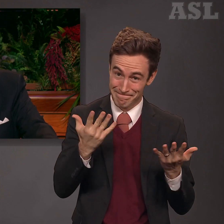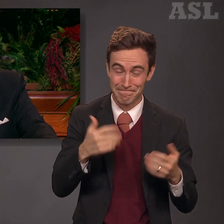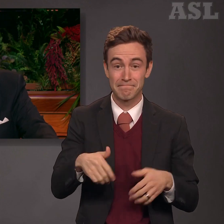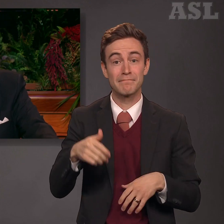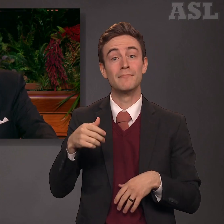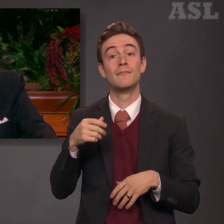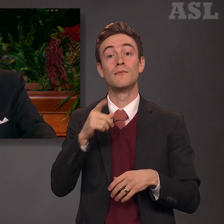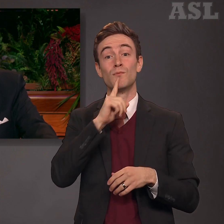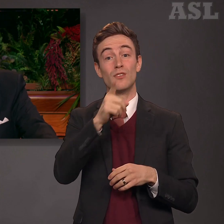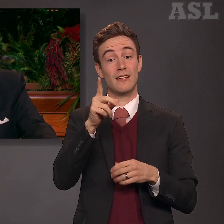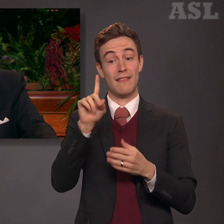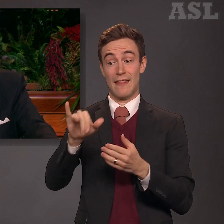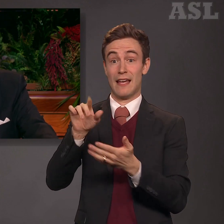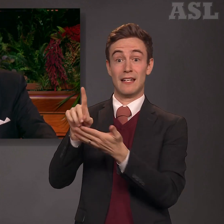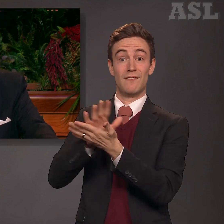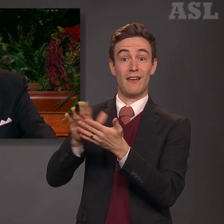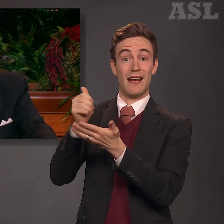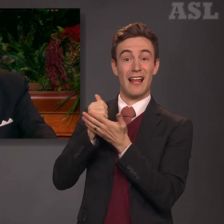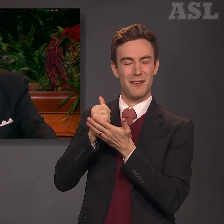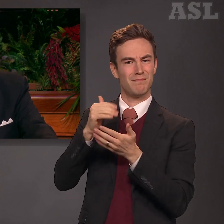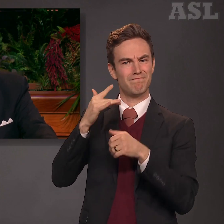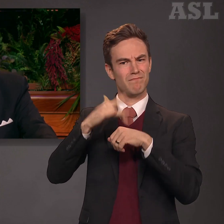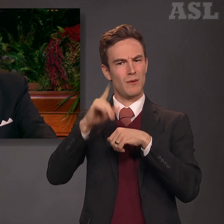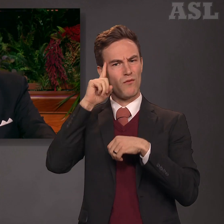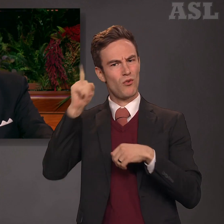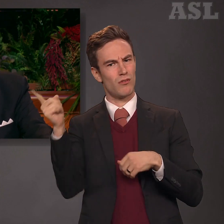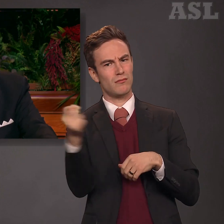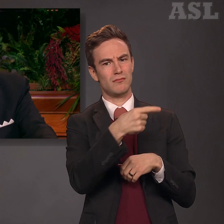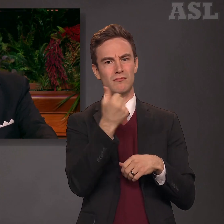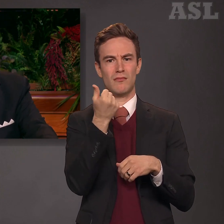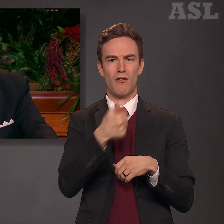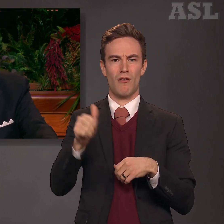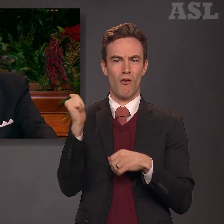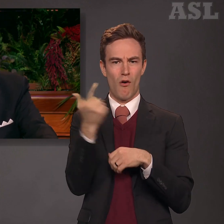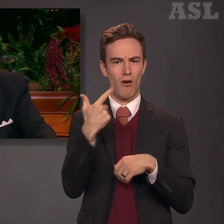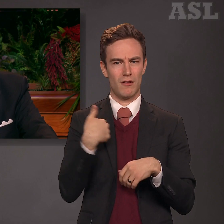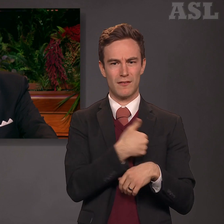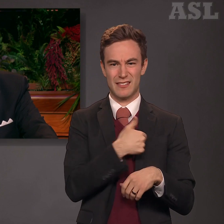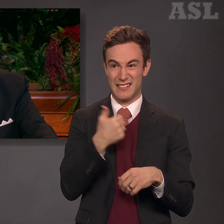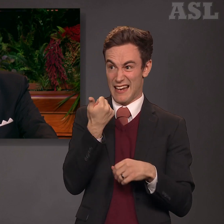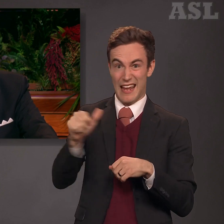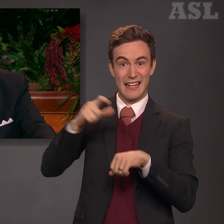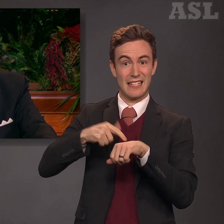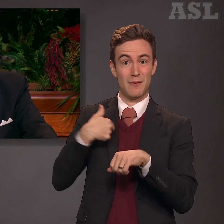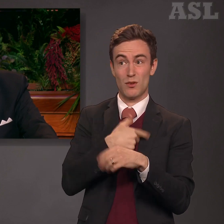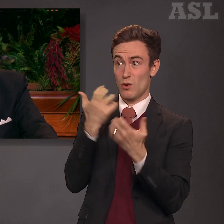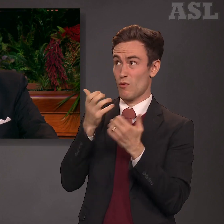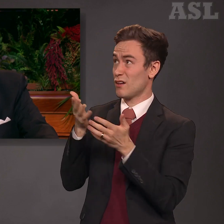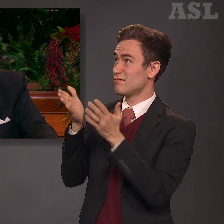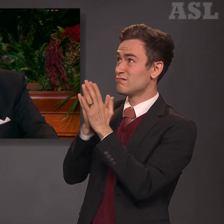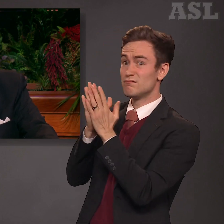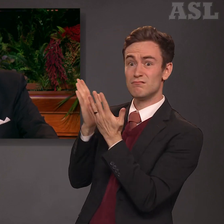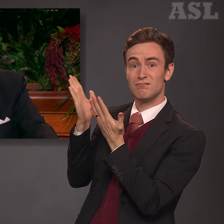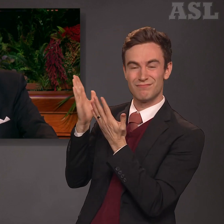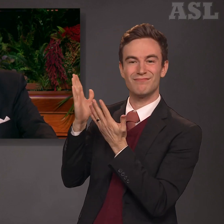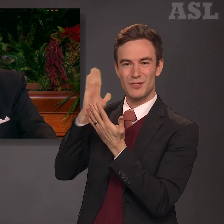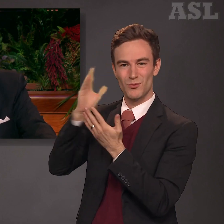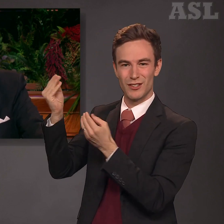that we feel to make a change in our behavior. God gave Saul another heart.